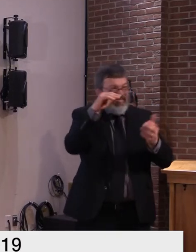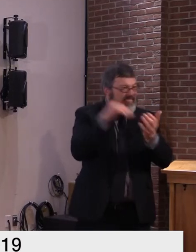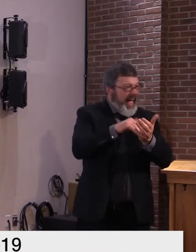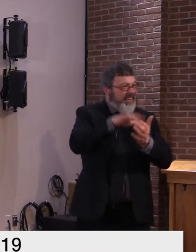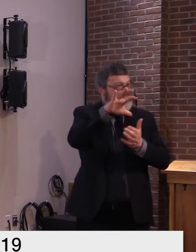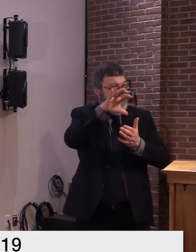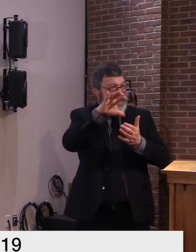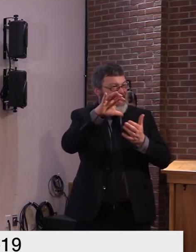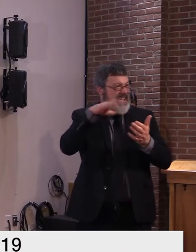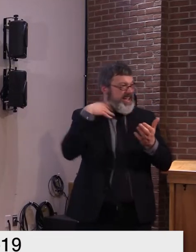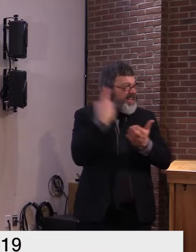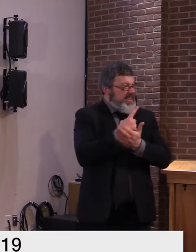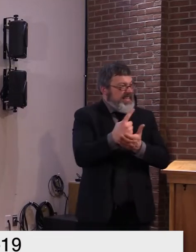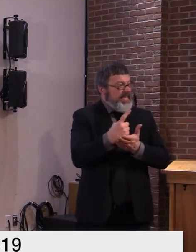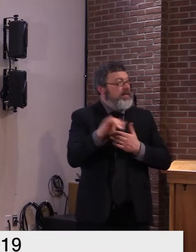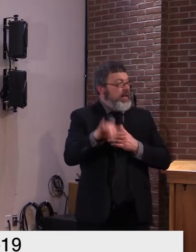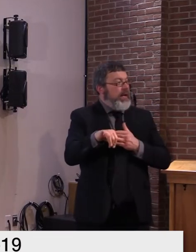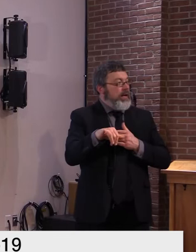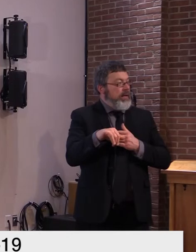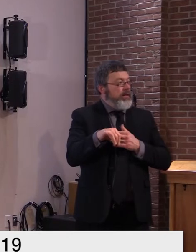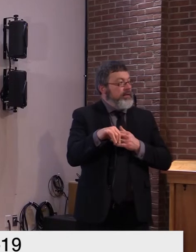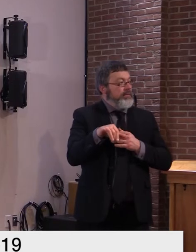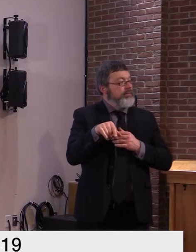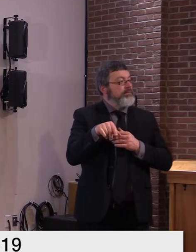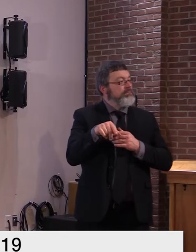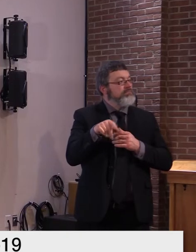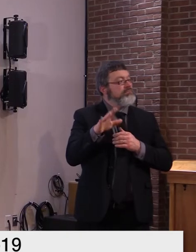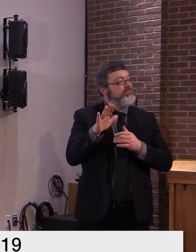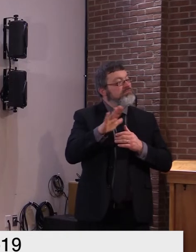inflated by college student numbers and